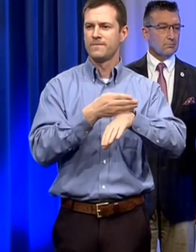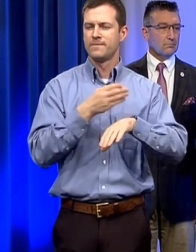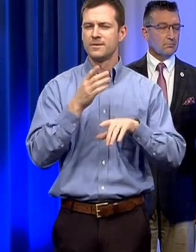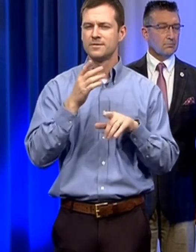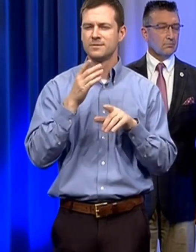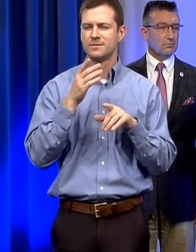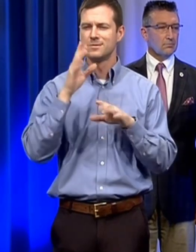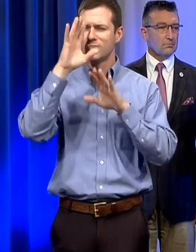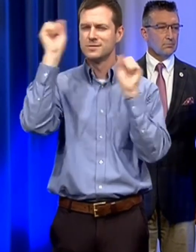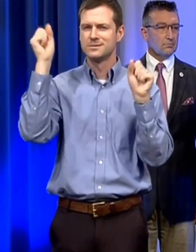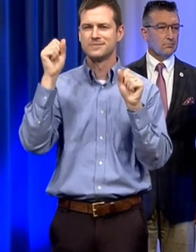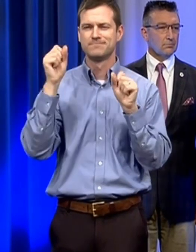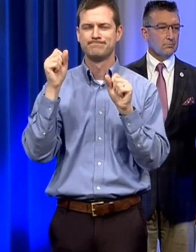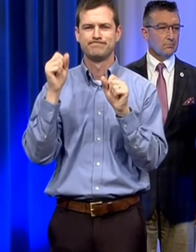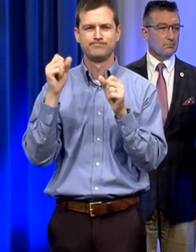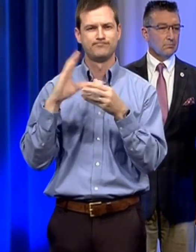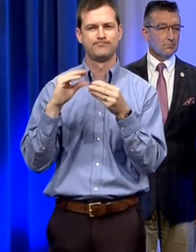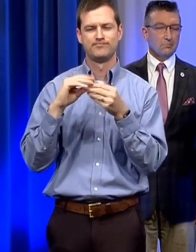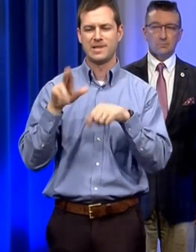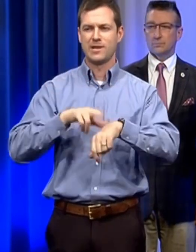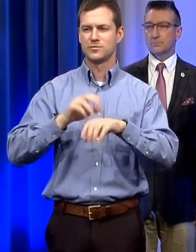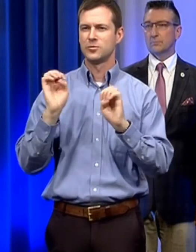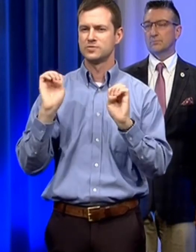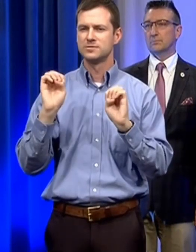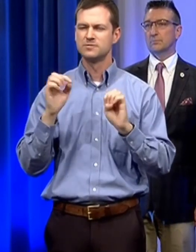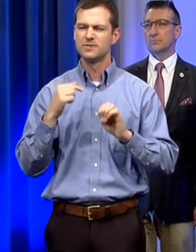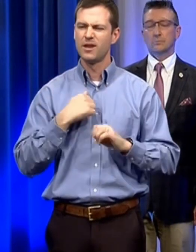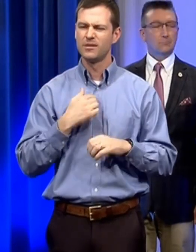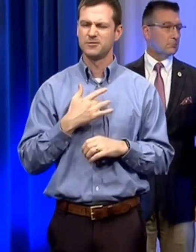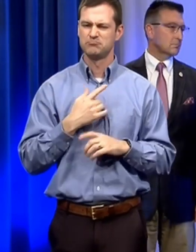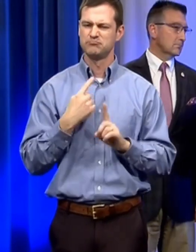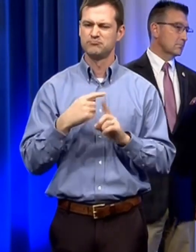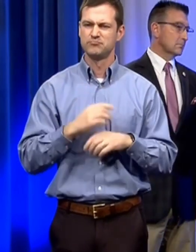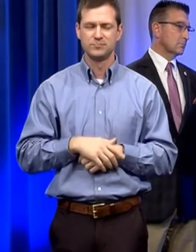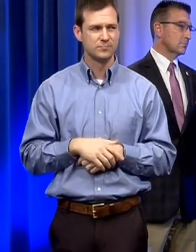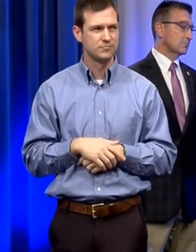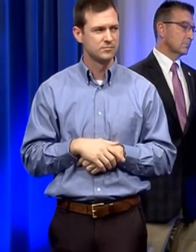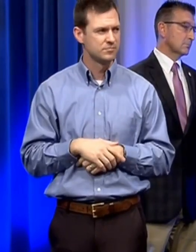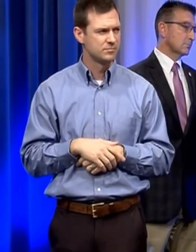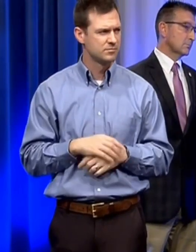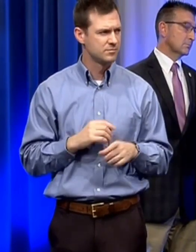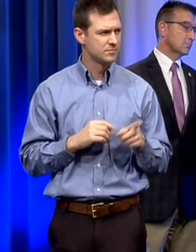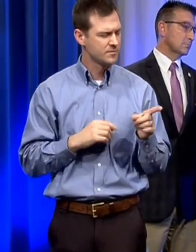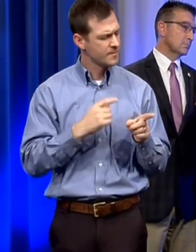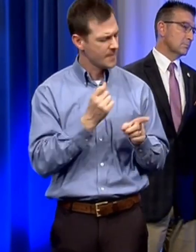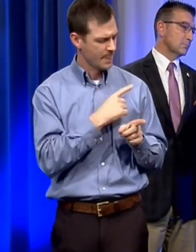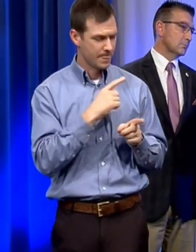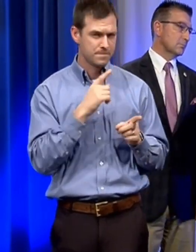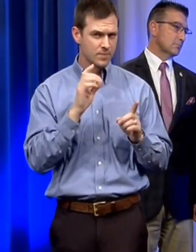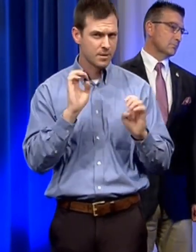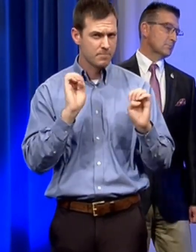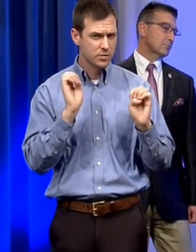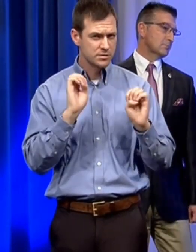press conference announcing the national state of emergency if i understood it right the emergency order means that the schools won't